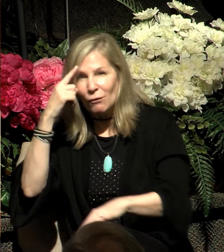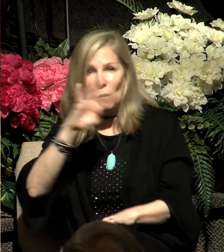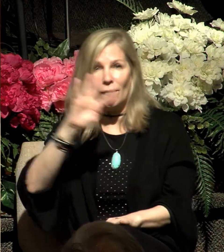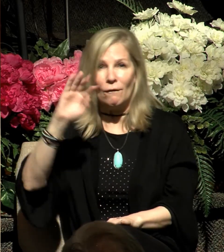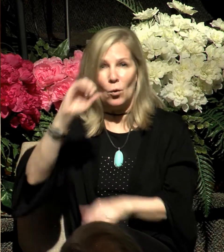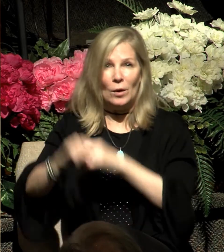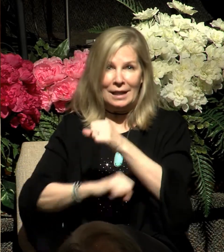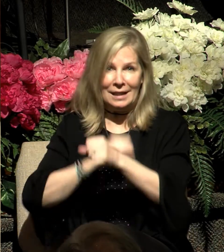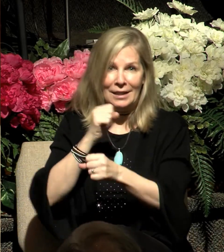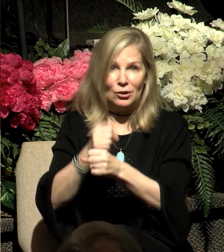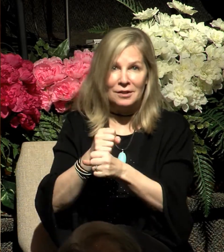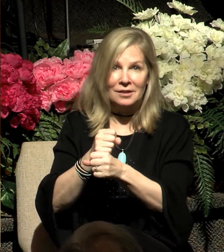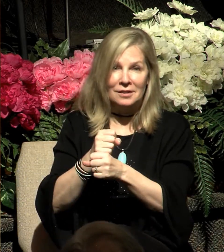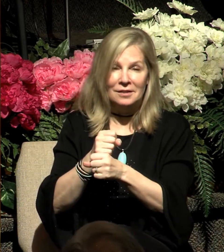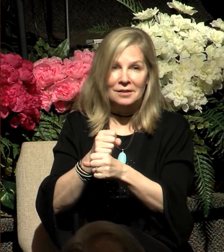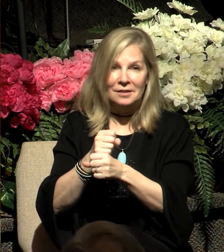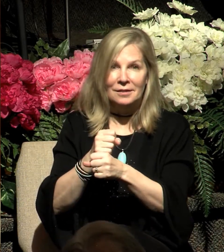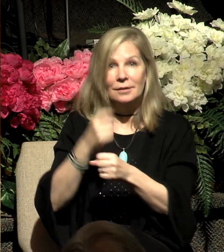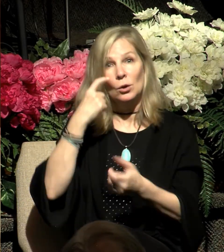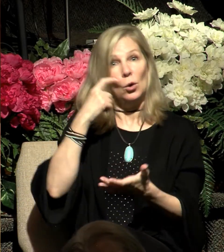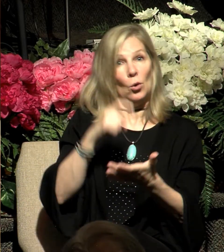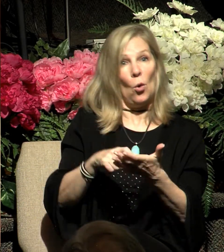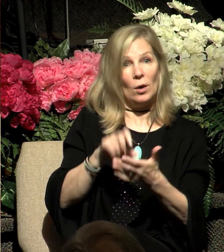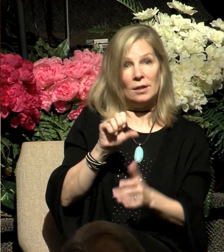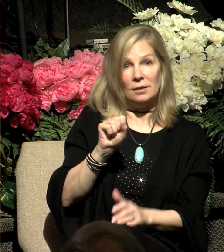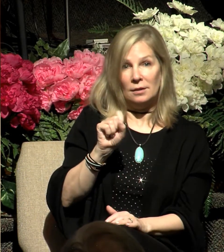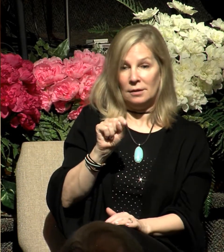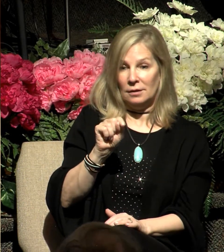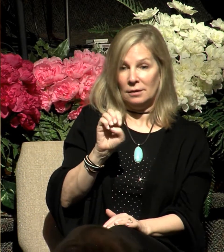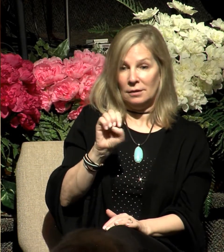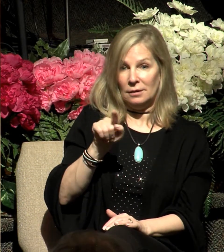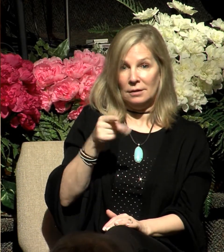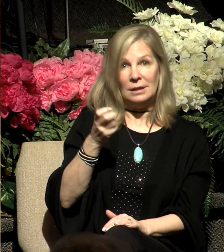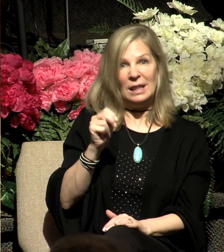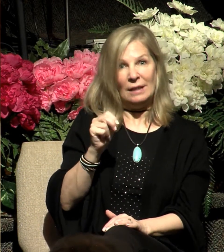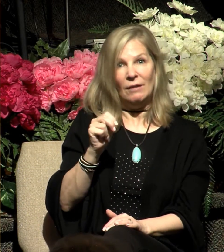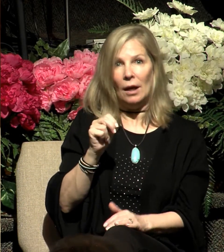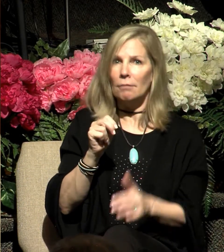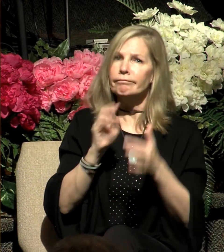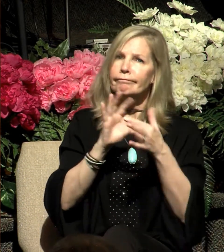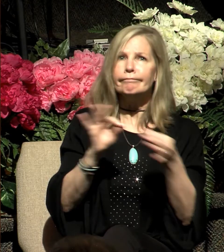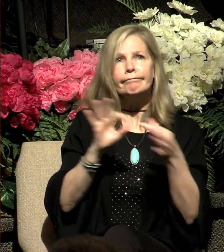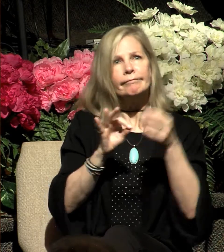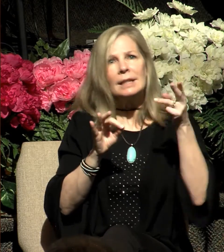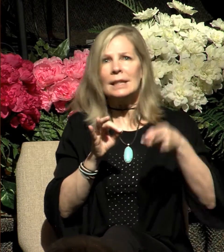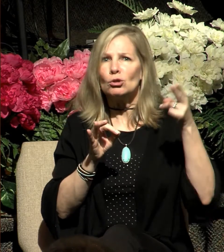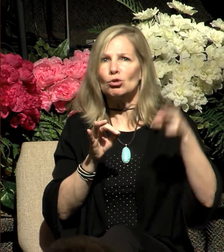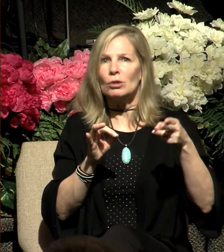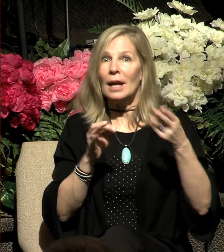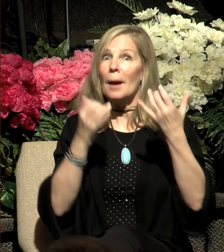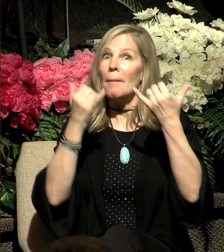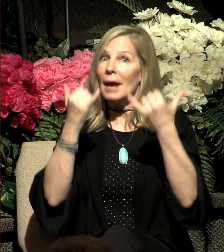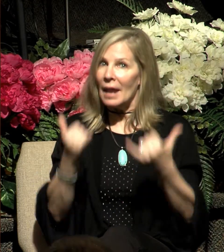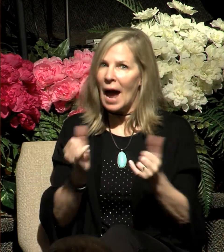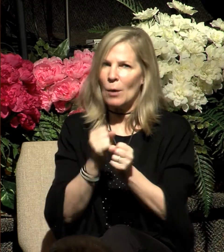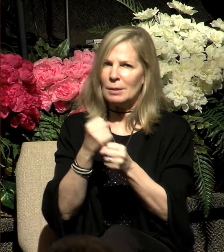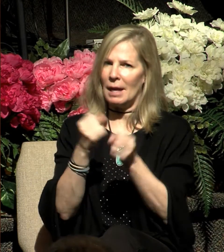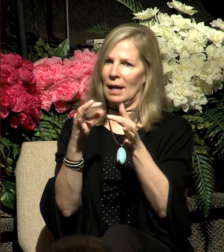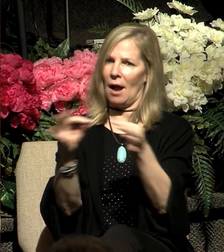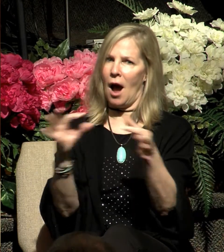has moved from giving the history of Moses to now he's making comments about Moses. And